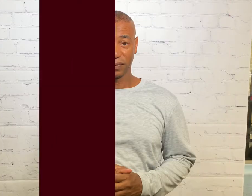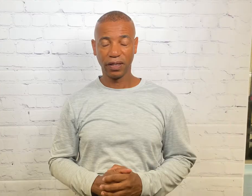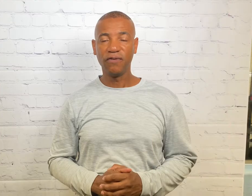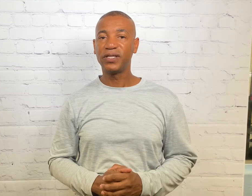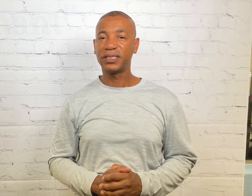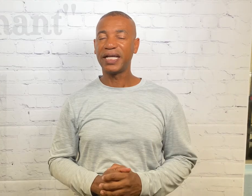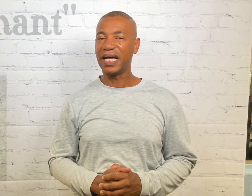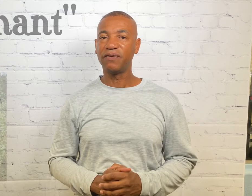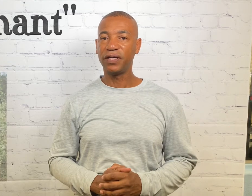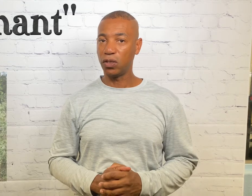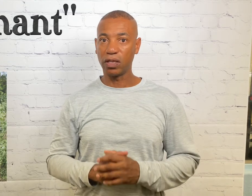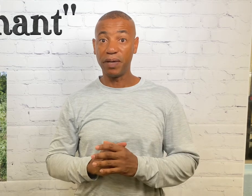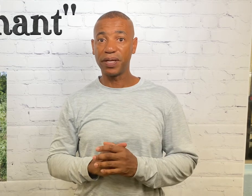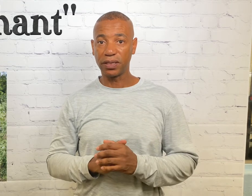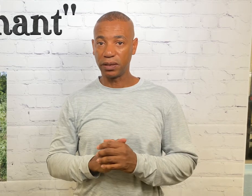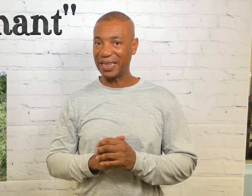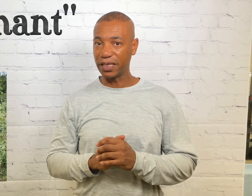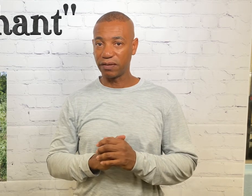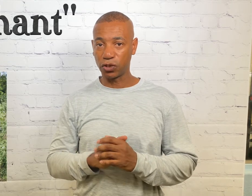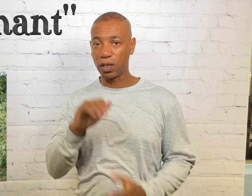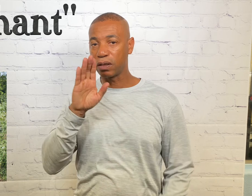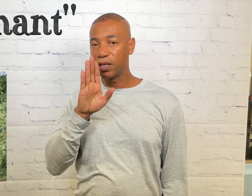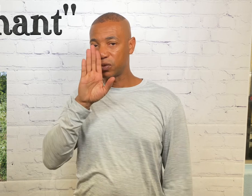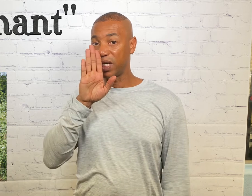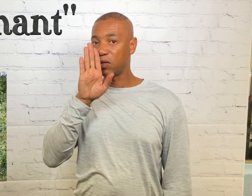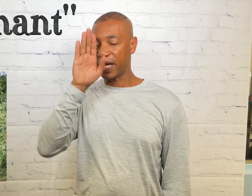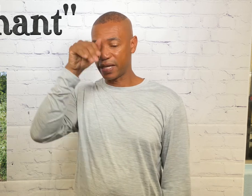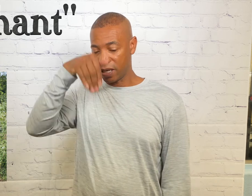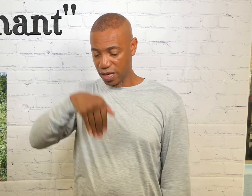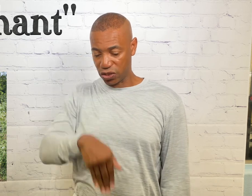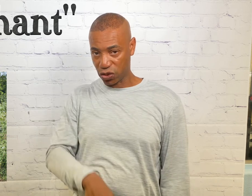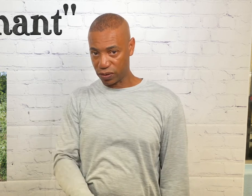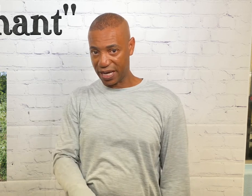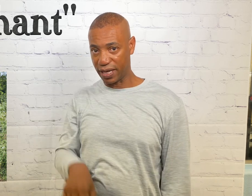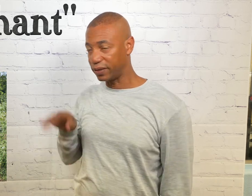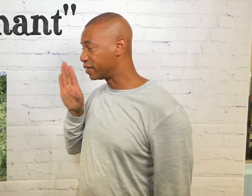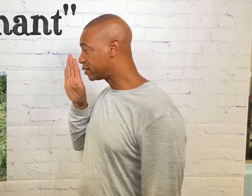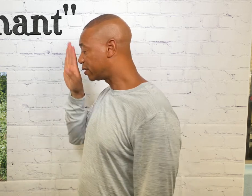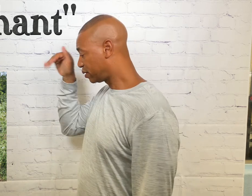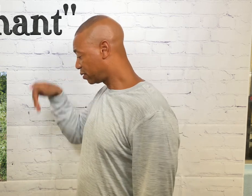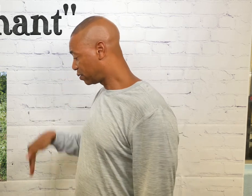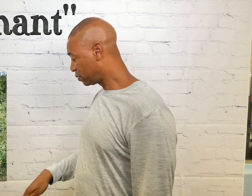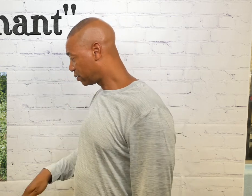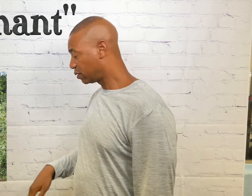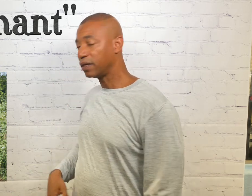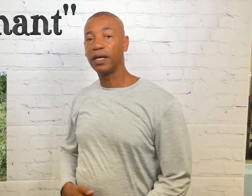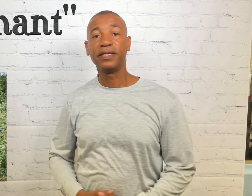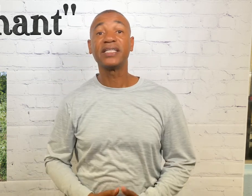For the sign elephant you're going to mimic the length of the trunk. take your hand and just go down like this. That's